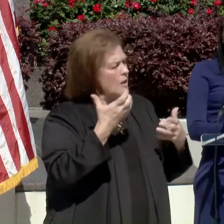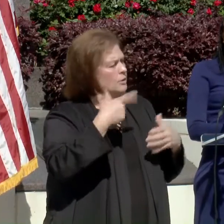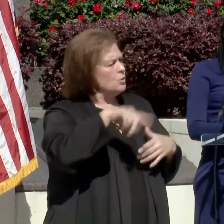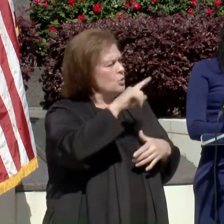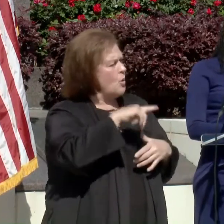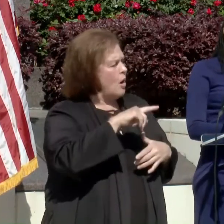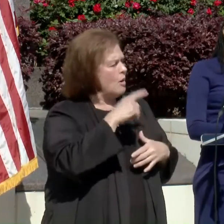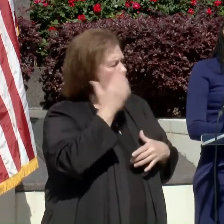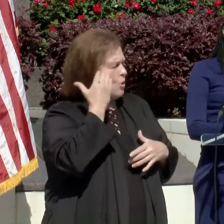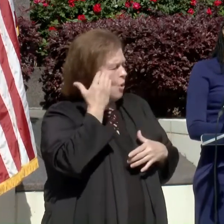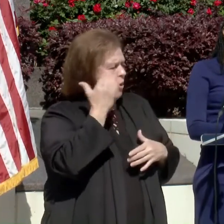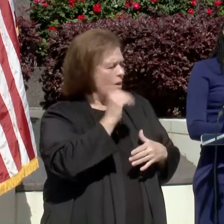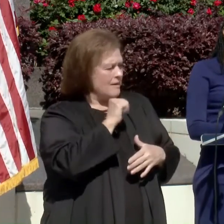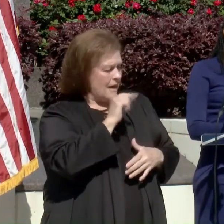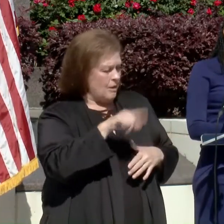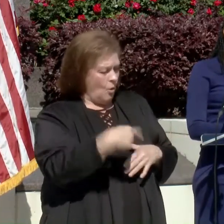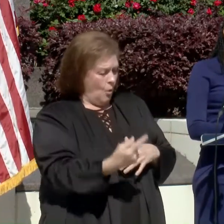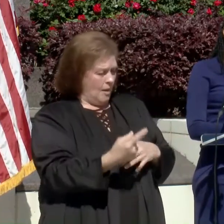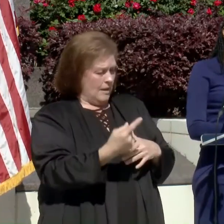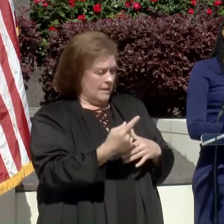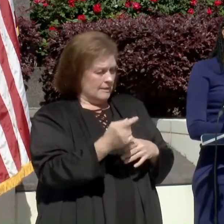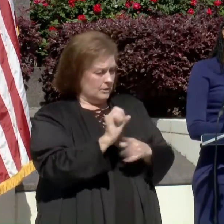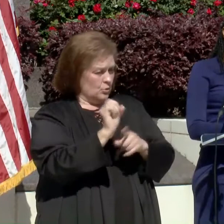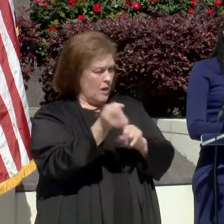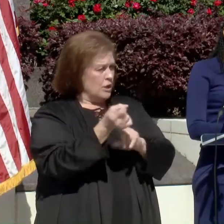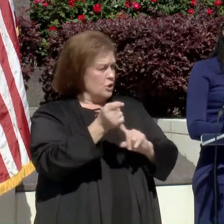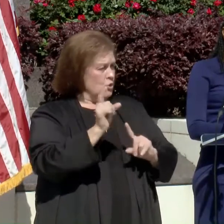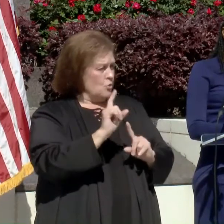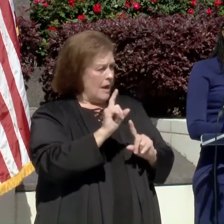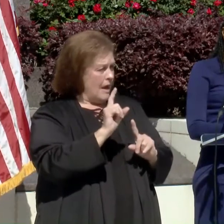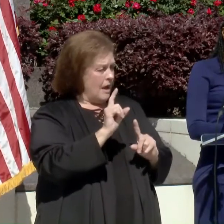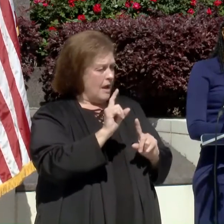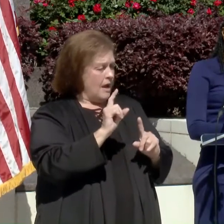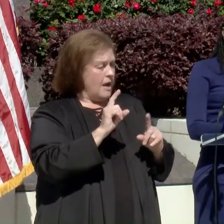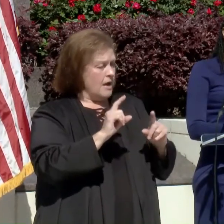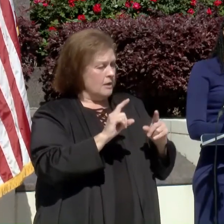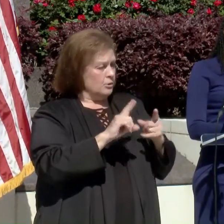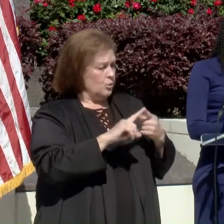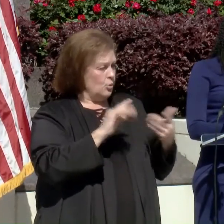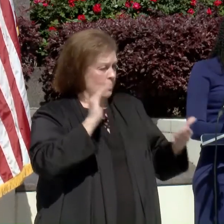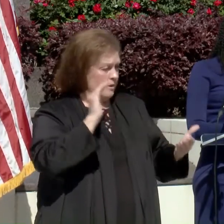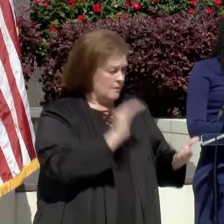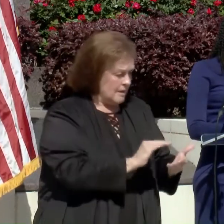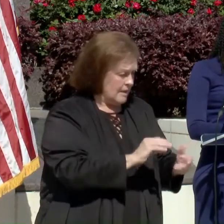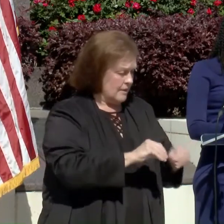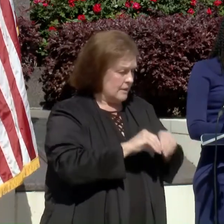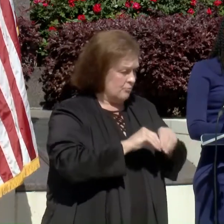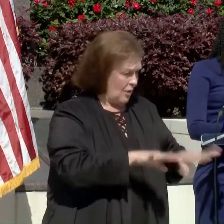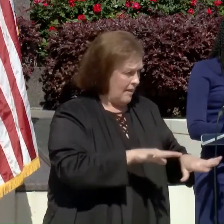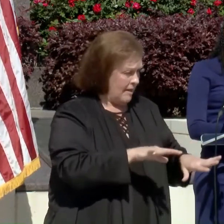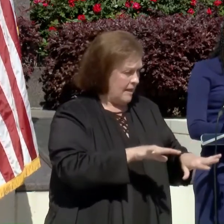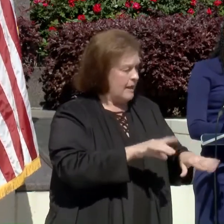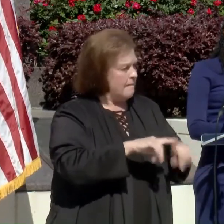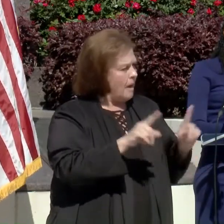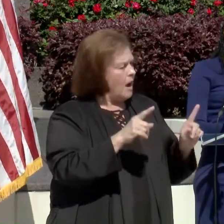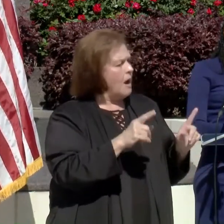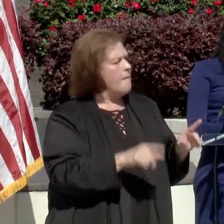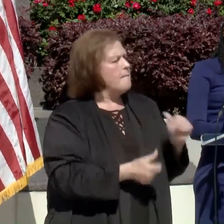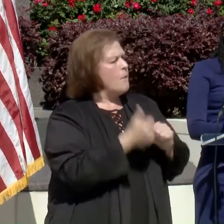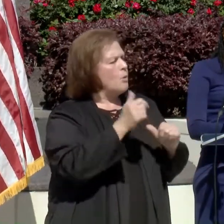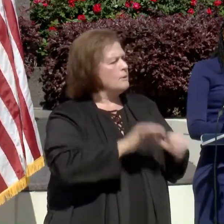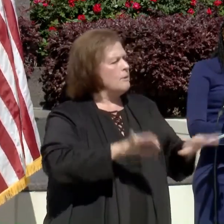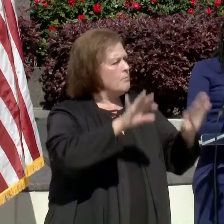it's not about only curtailing, um, the virus and mitigating the spread, but we actually care about individual